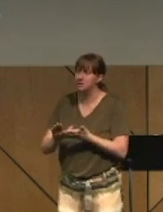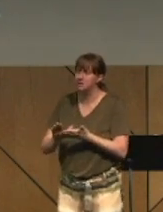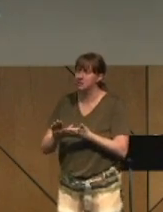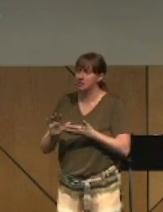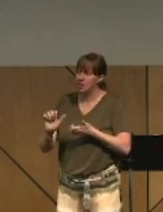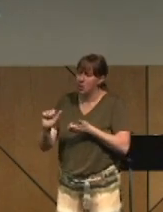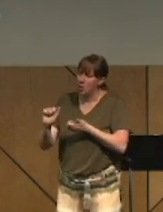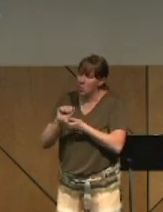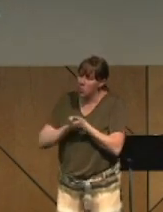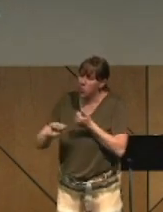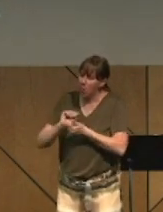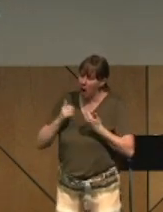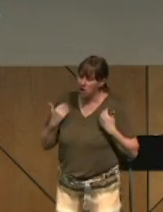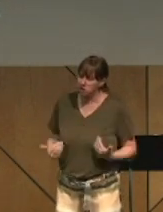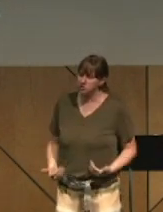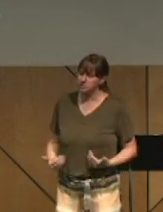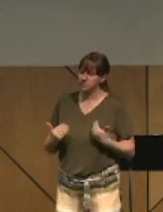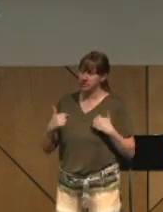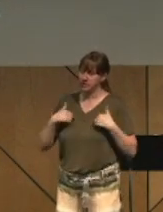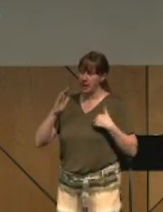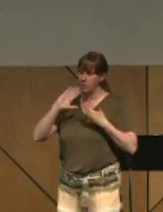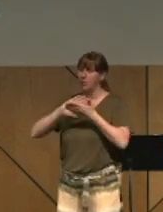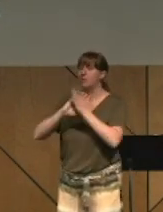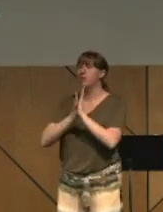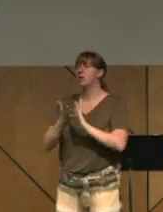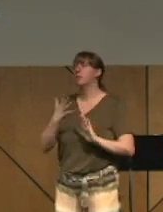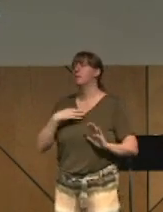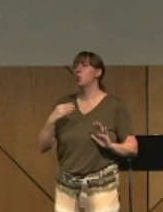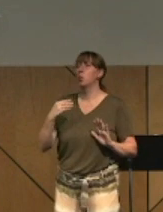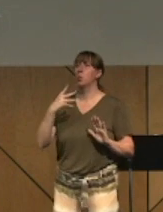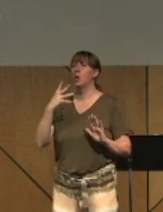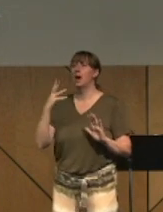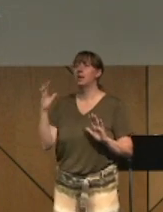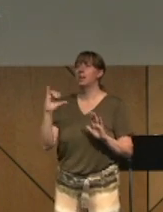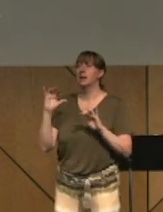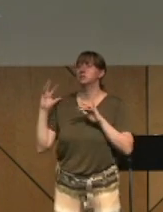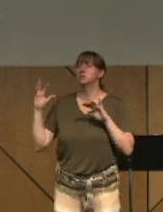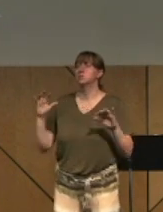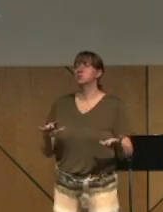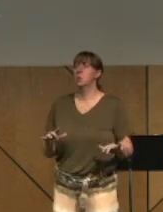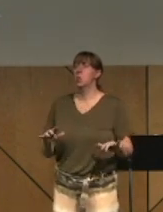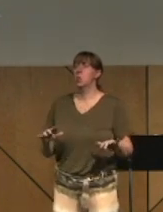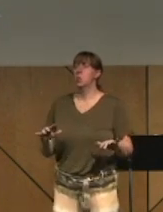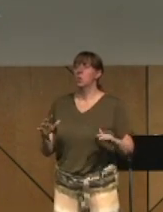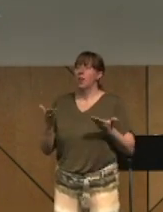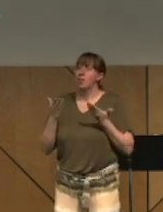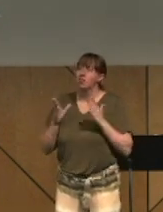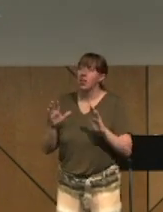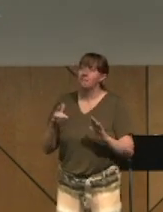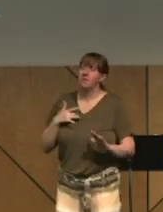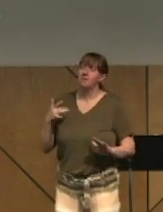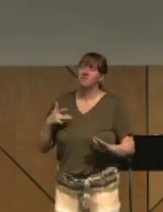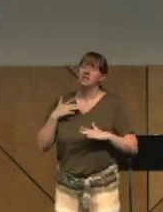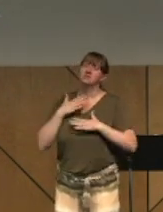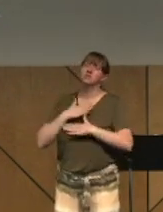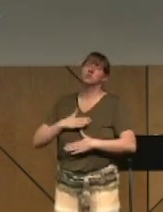Wash me, and I shall be whiter than snow. Let me hear joy and gladness. Let the bones that you have